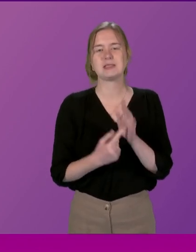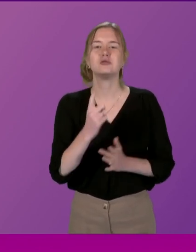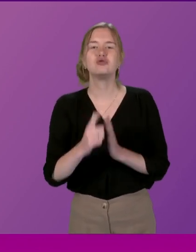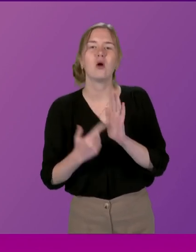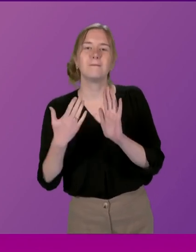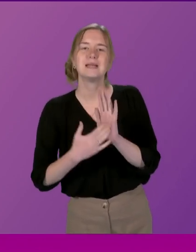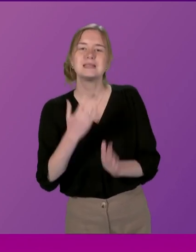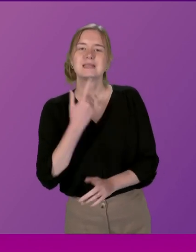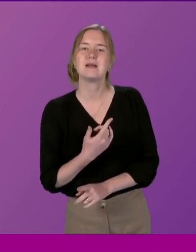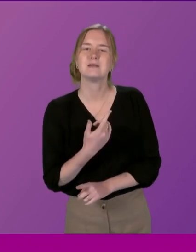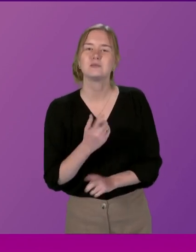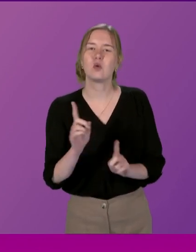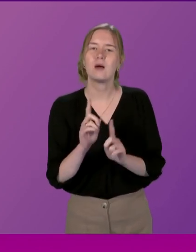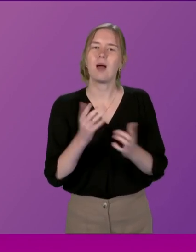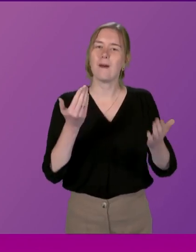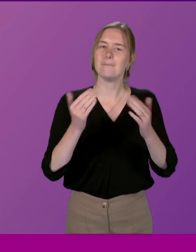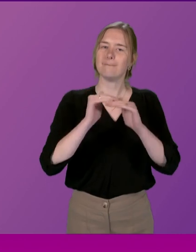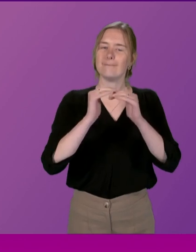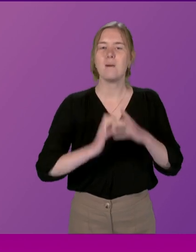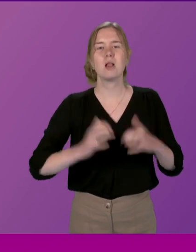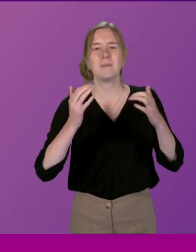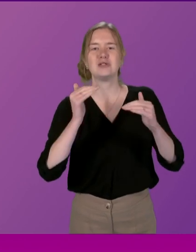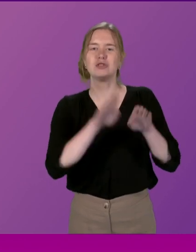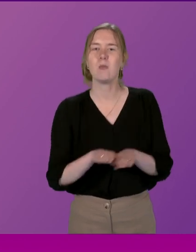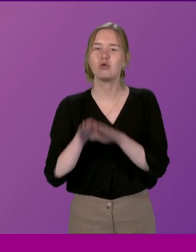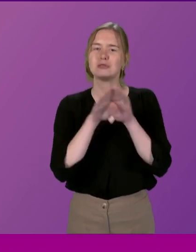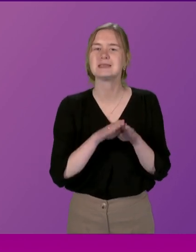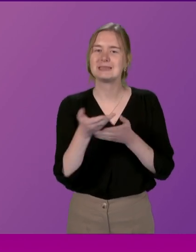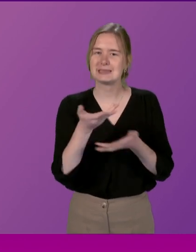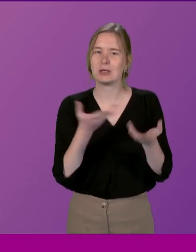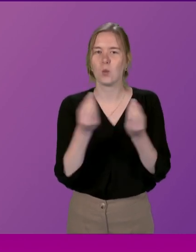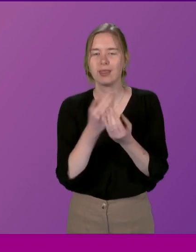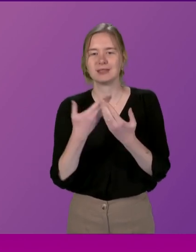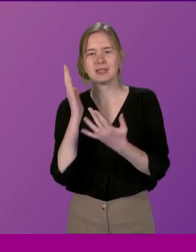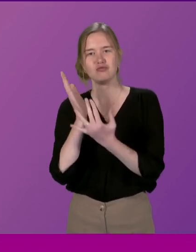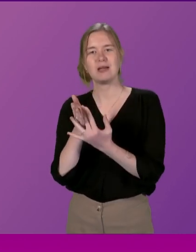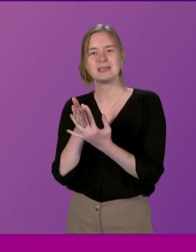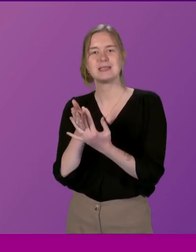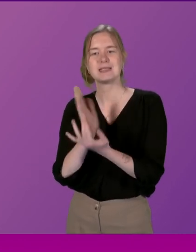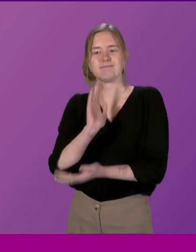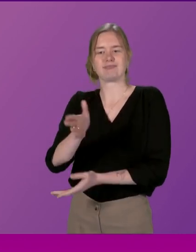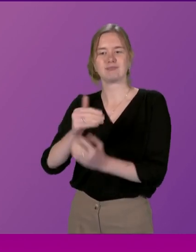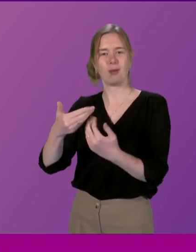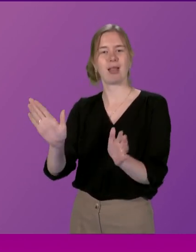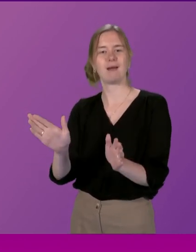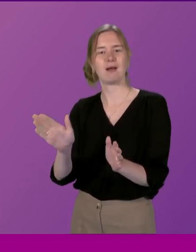mentioned how we balance parliamentary democracy with direct involvement with the public And that's an interesting point to me That's what this is all